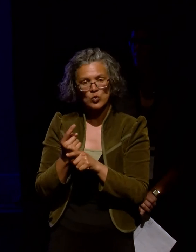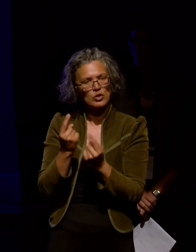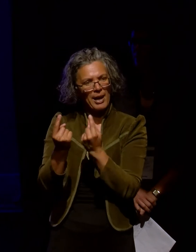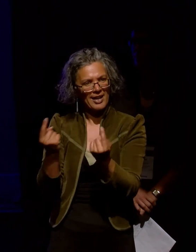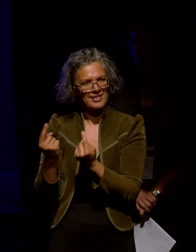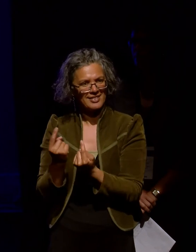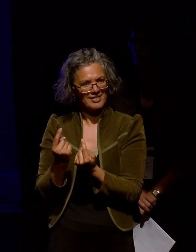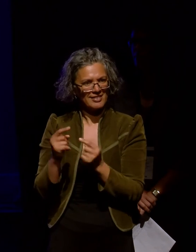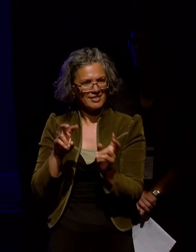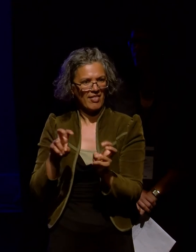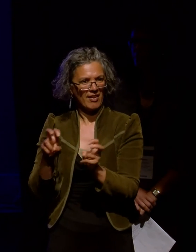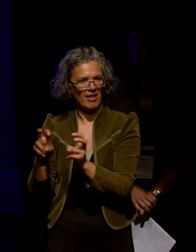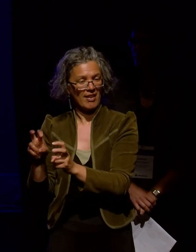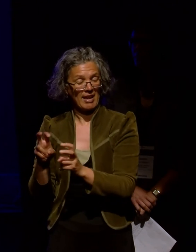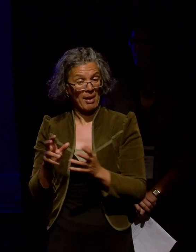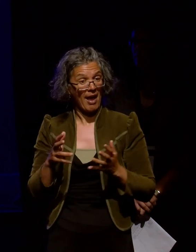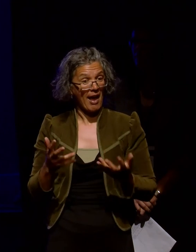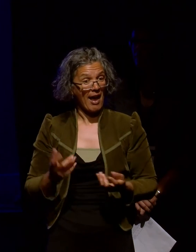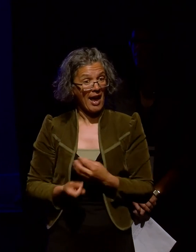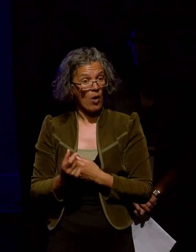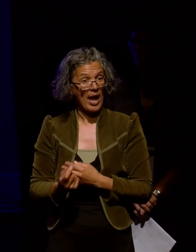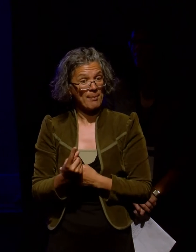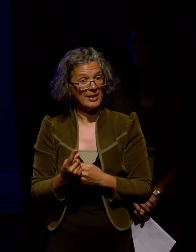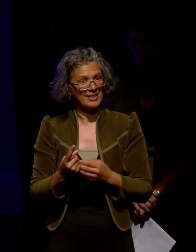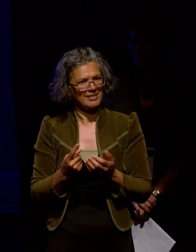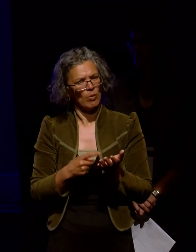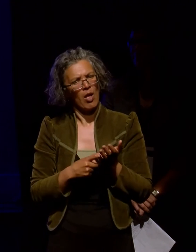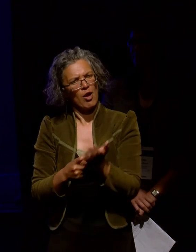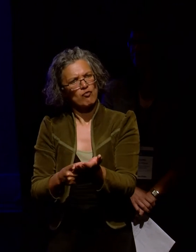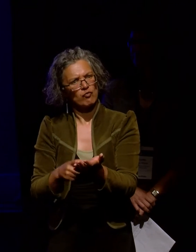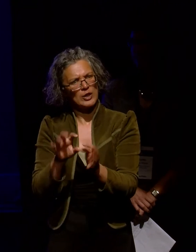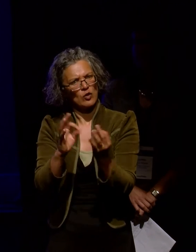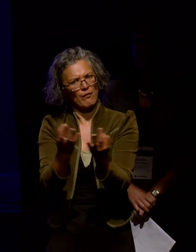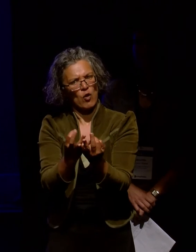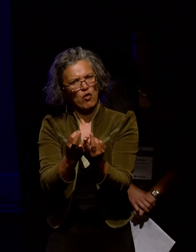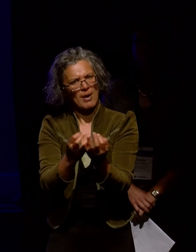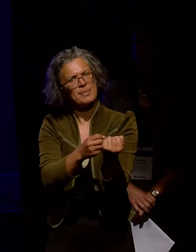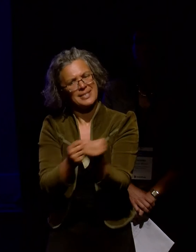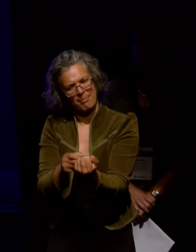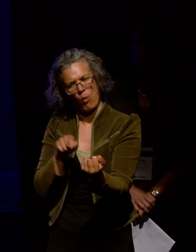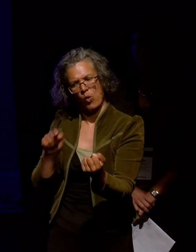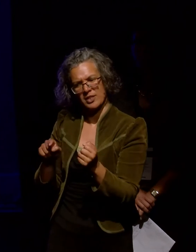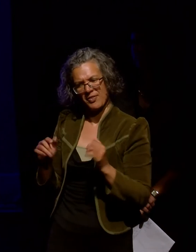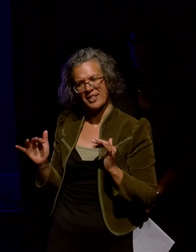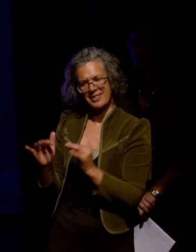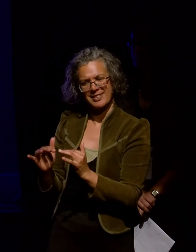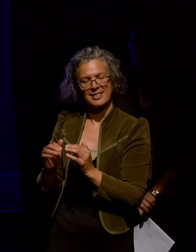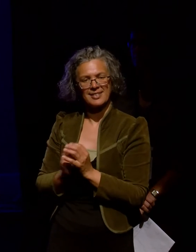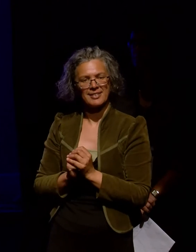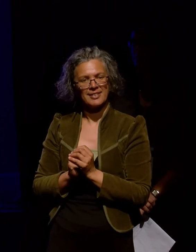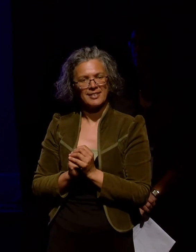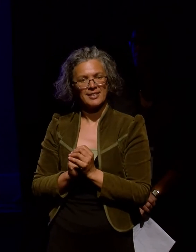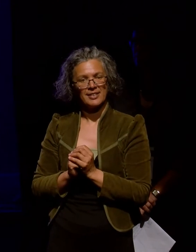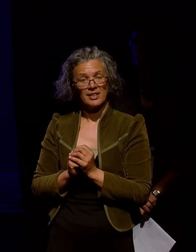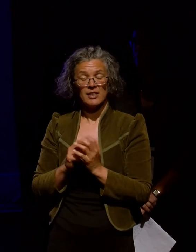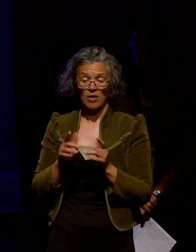It would not have happened without the regional forum. That's a simple fact. So a report on each regional